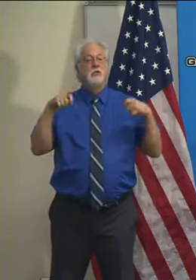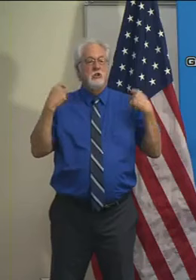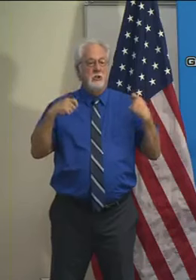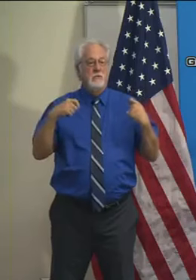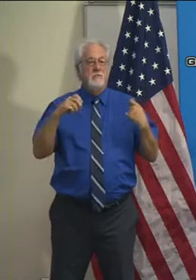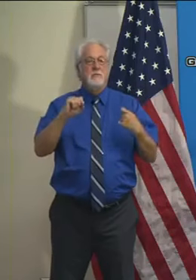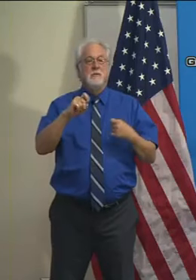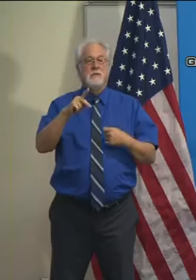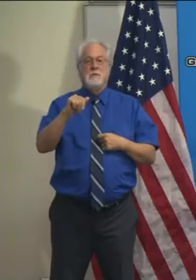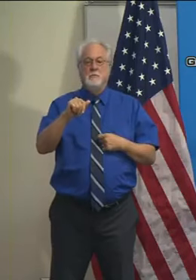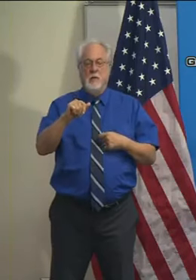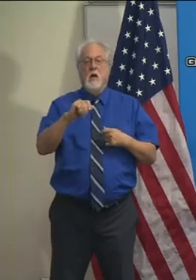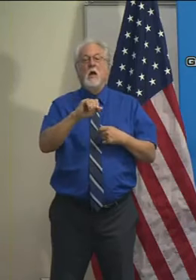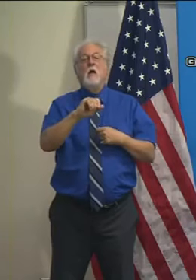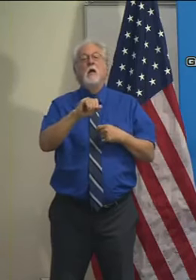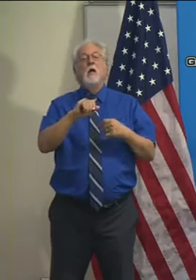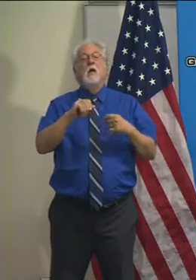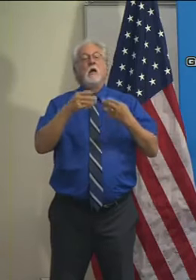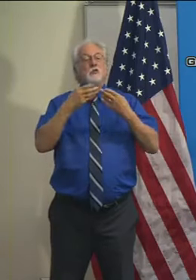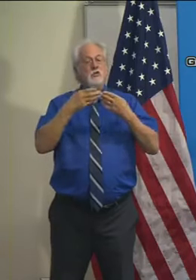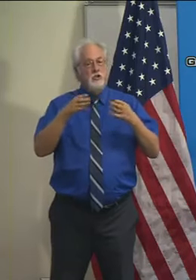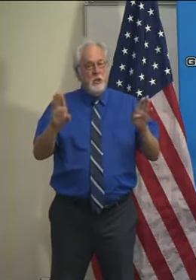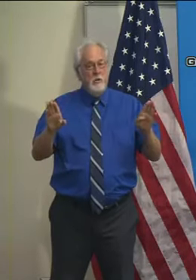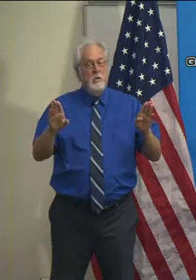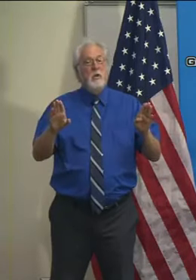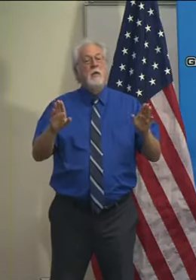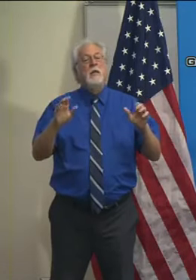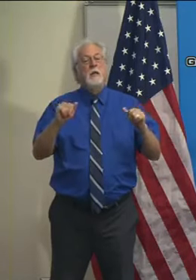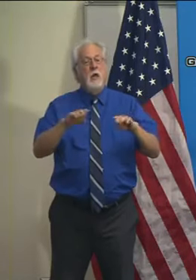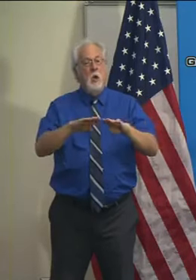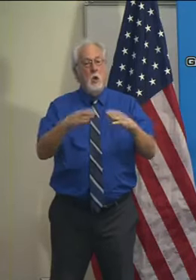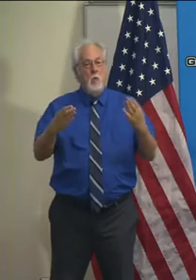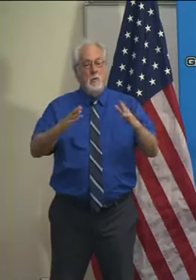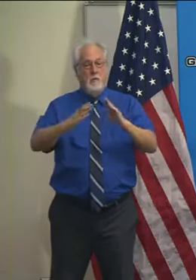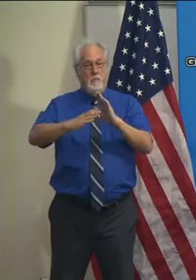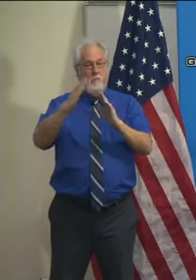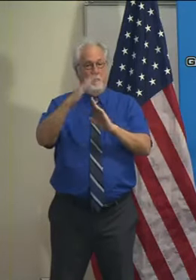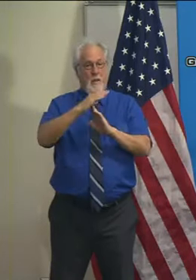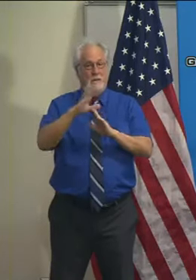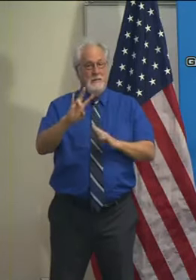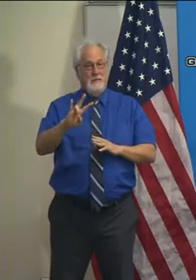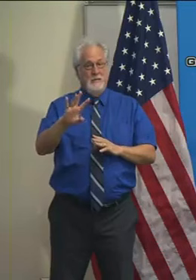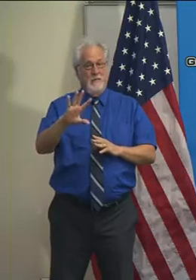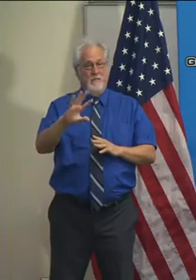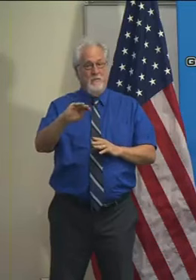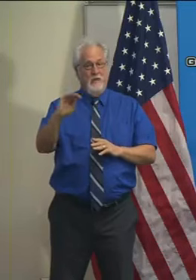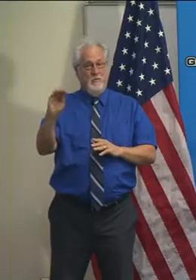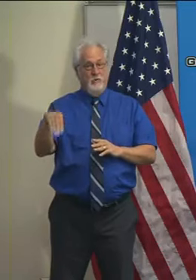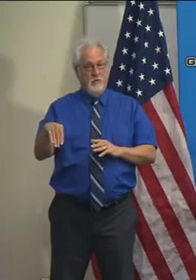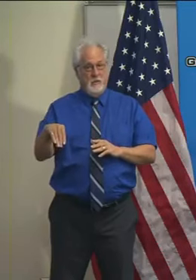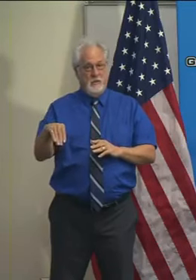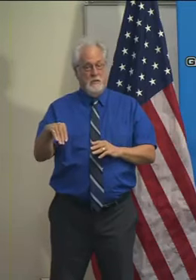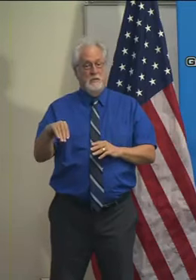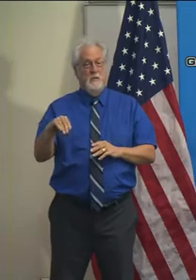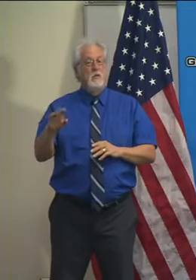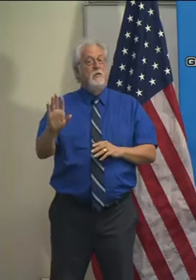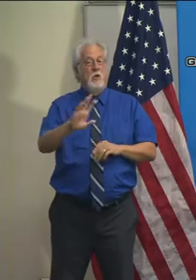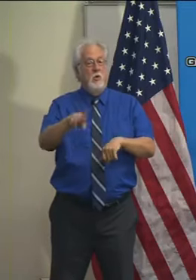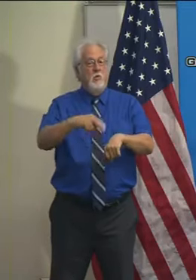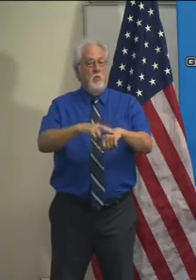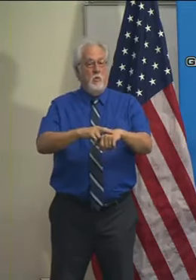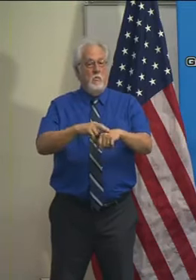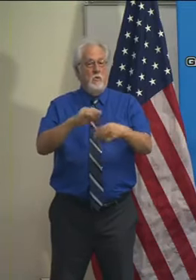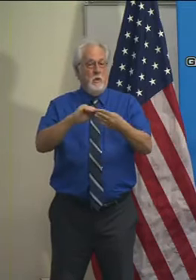other businesses, generally speaking, will be able to open at a maximum of 75% of their occupancy,